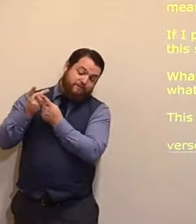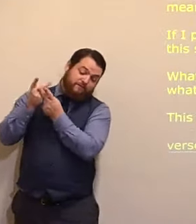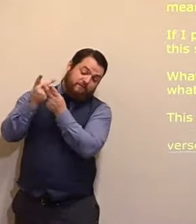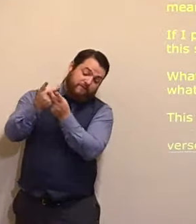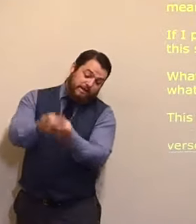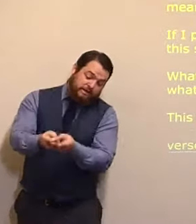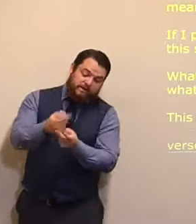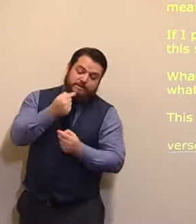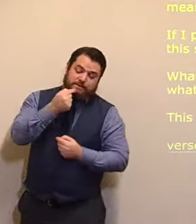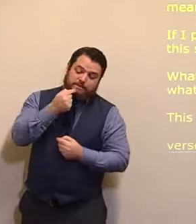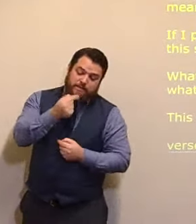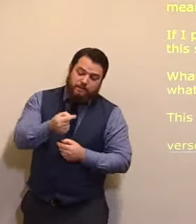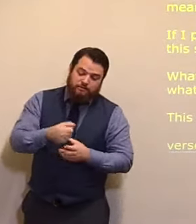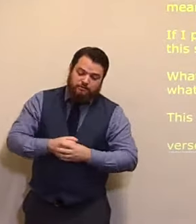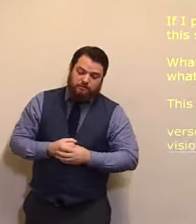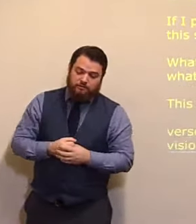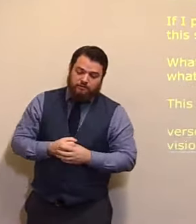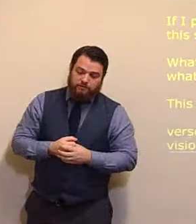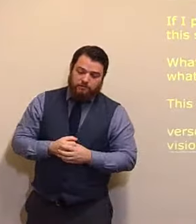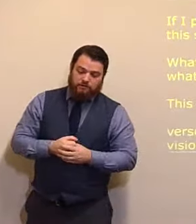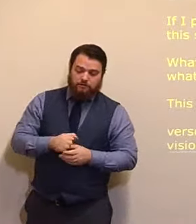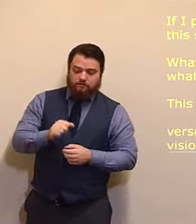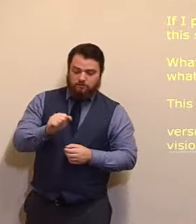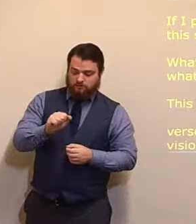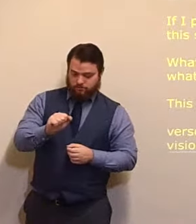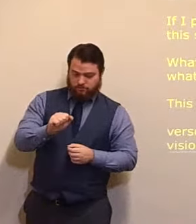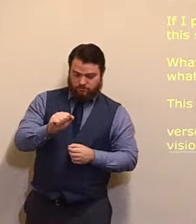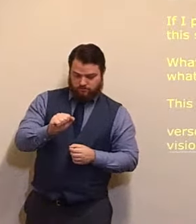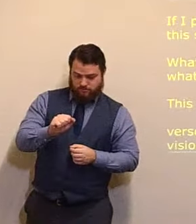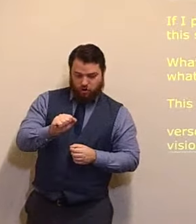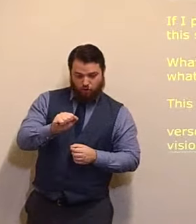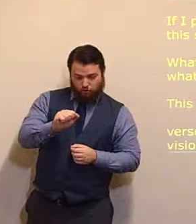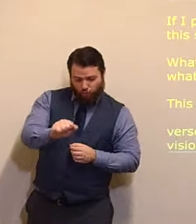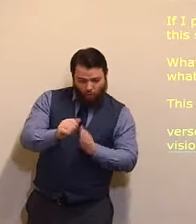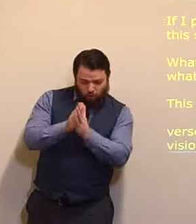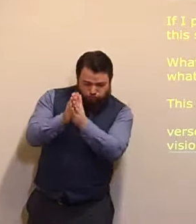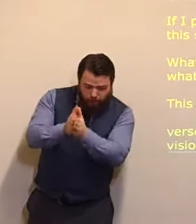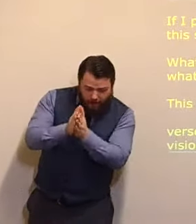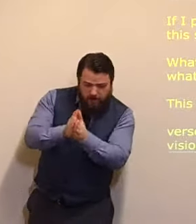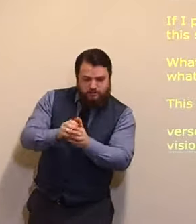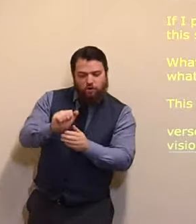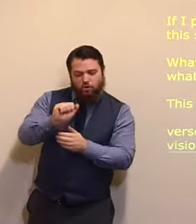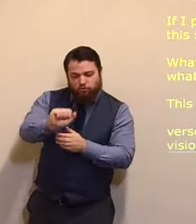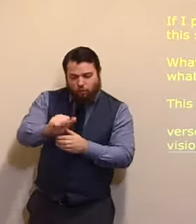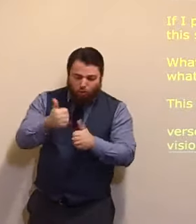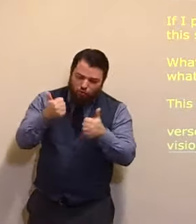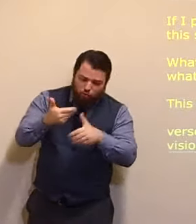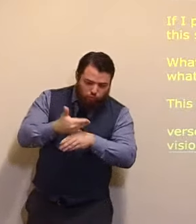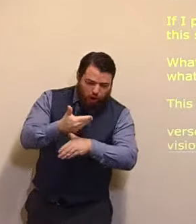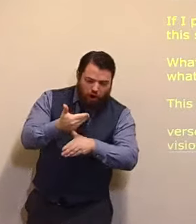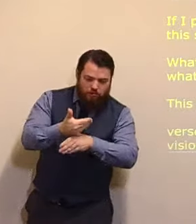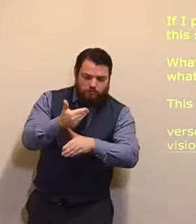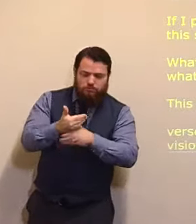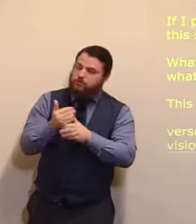arms, are come up, for a memorial, before God. So, it seems, that God, heard,